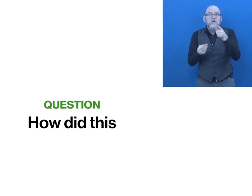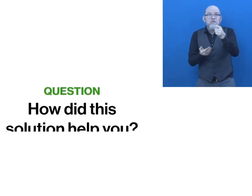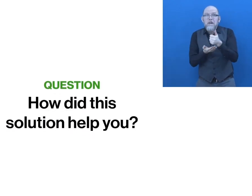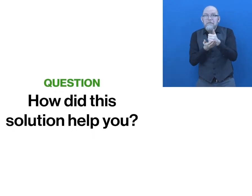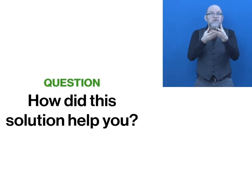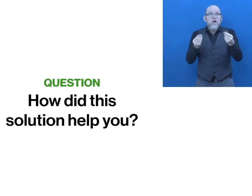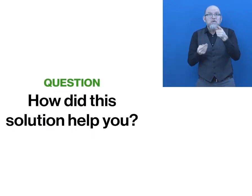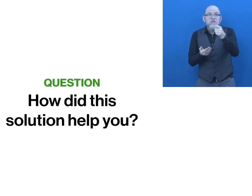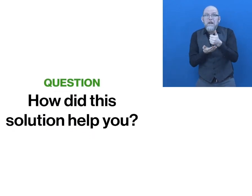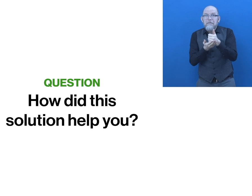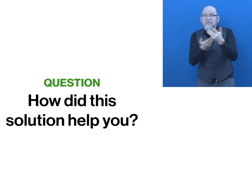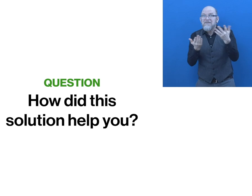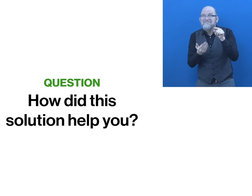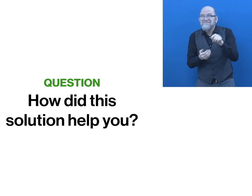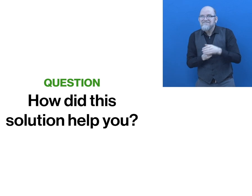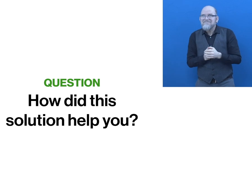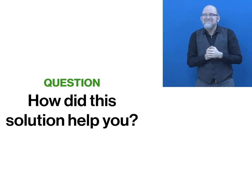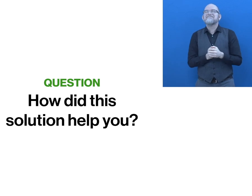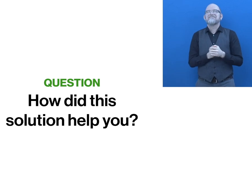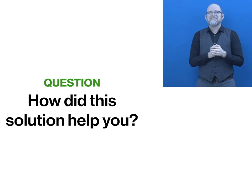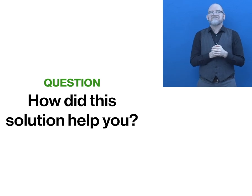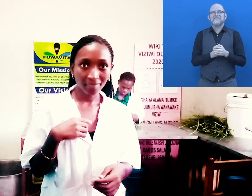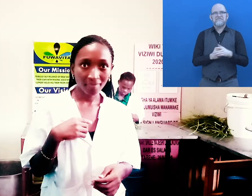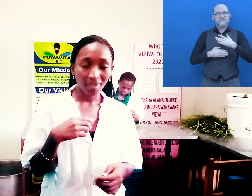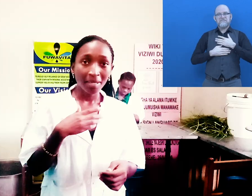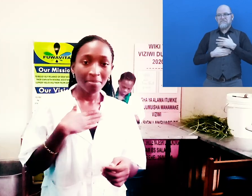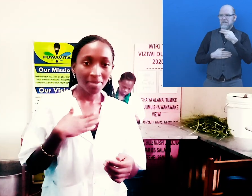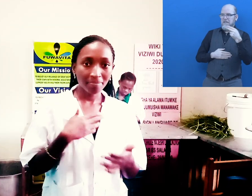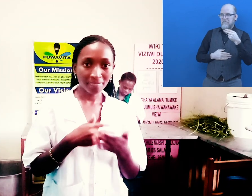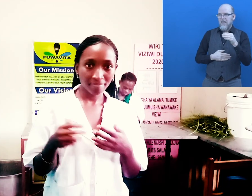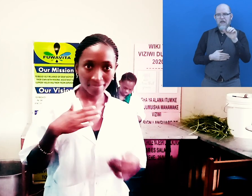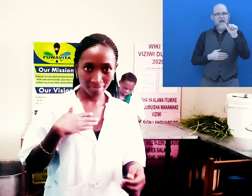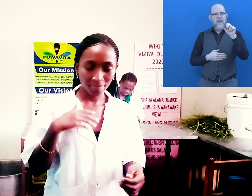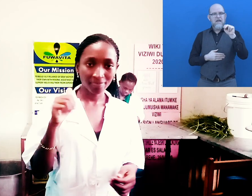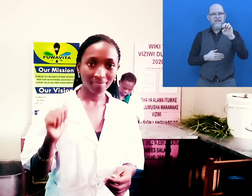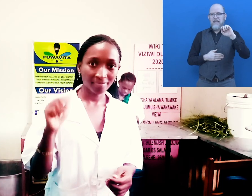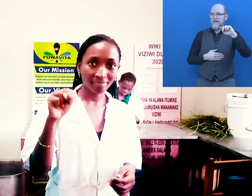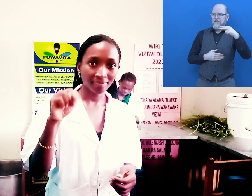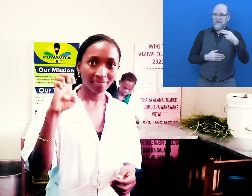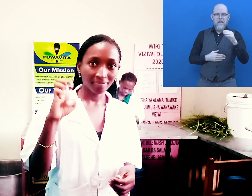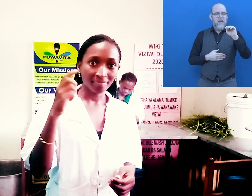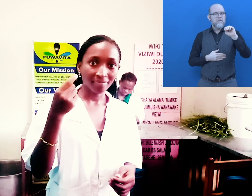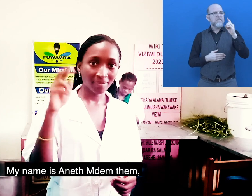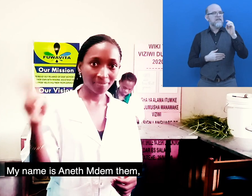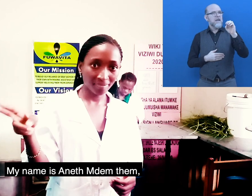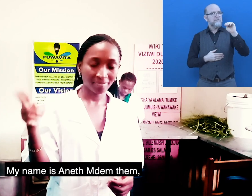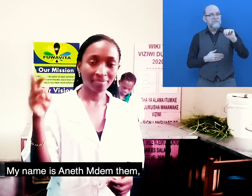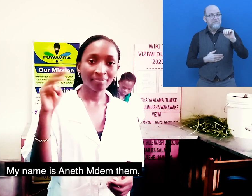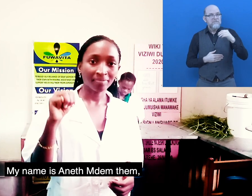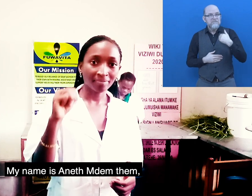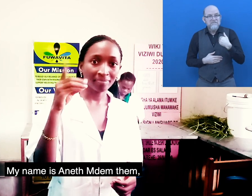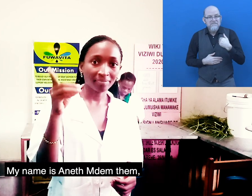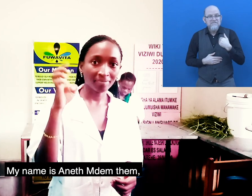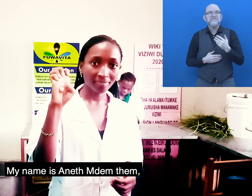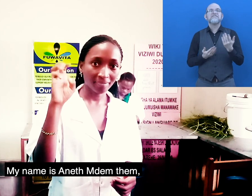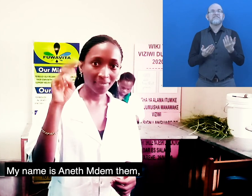How did this solution help you? Anet Mdem, Beneficiary. My name